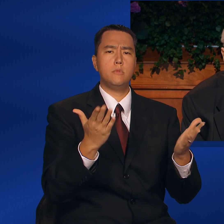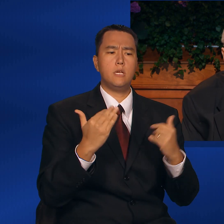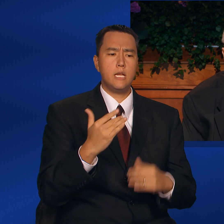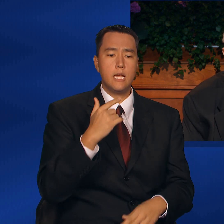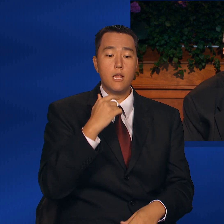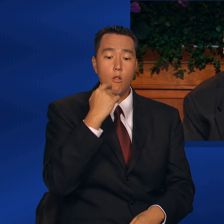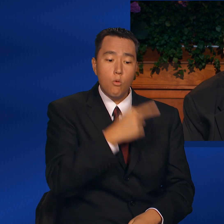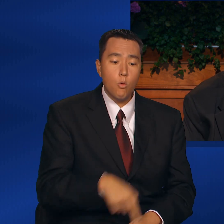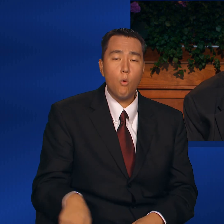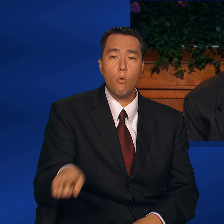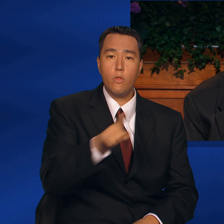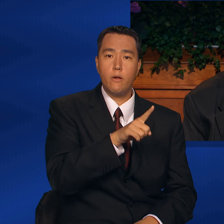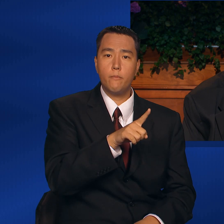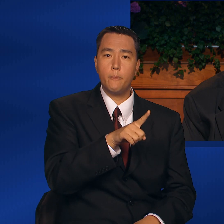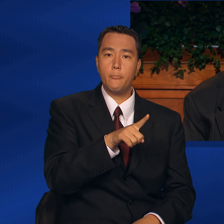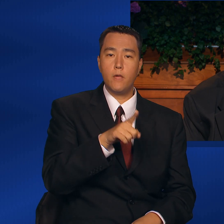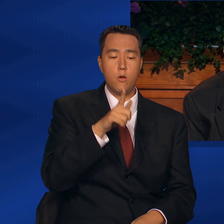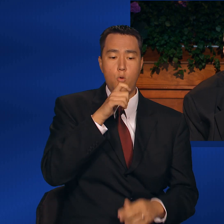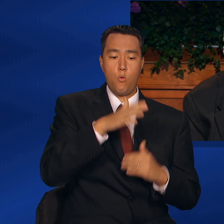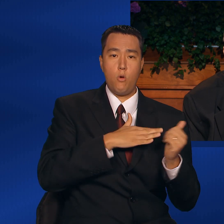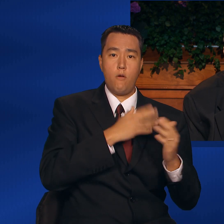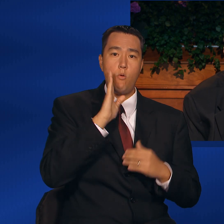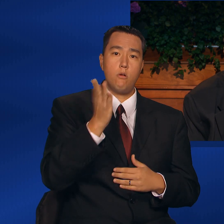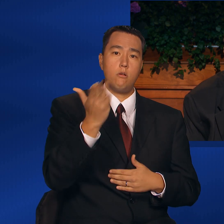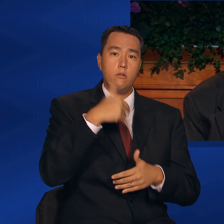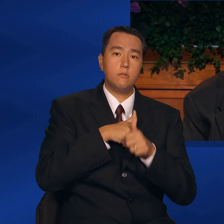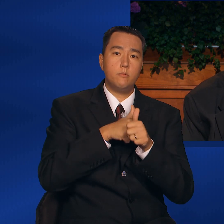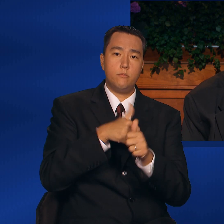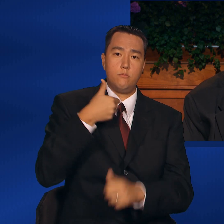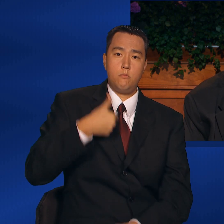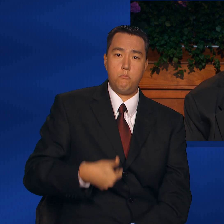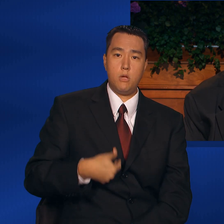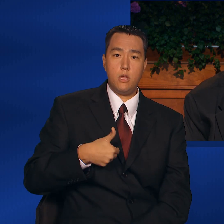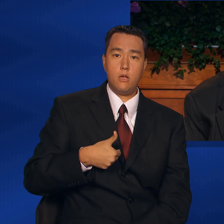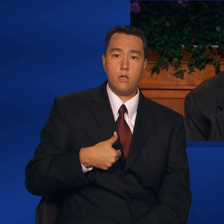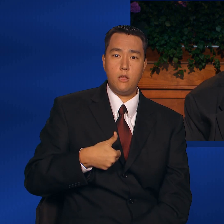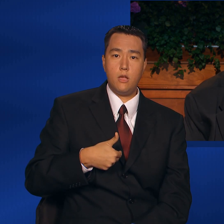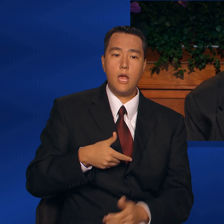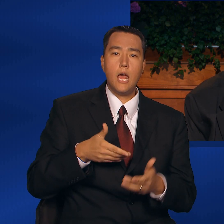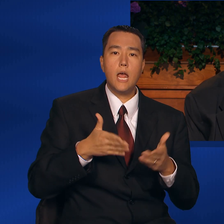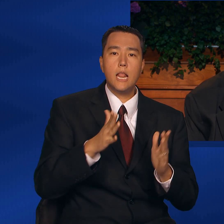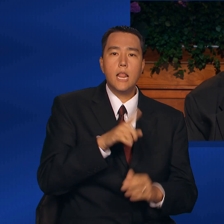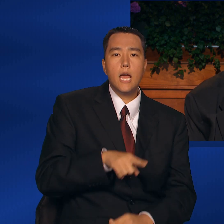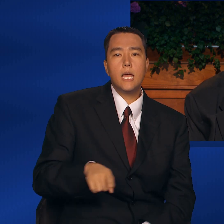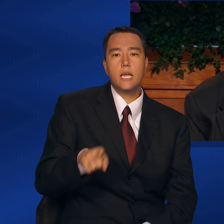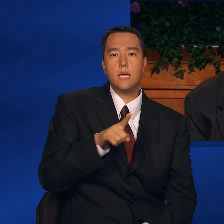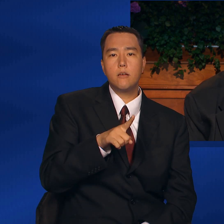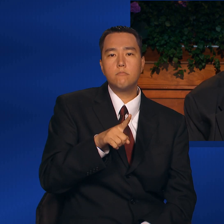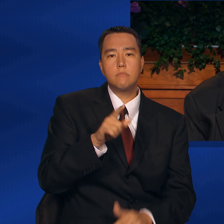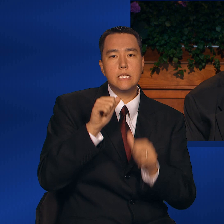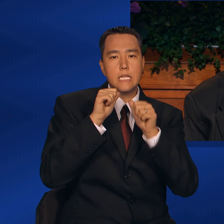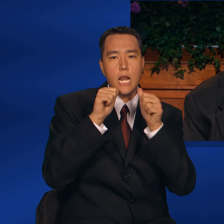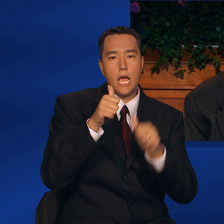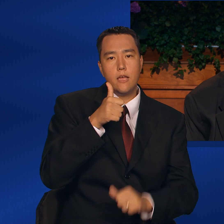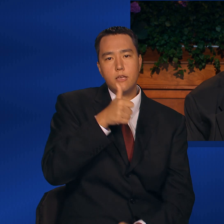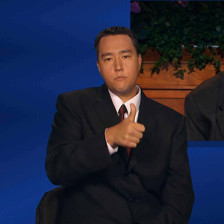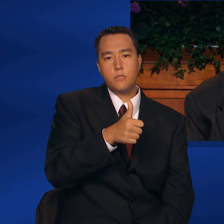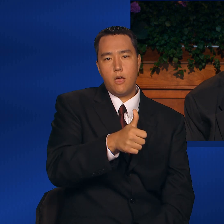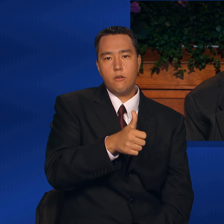unto them, Whosoever will come unto me, let him deny himself